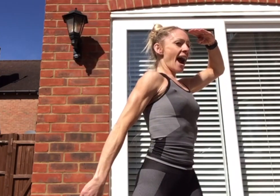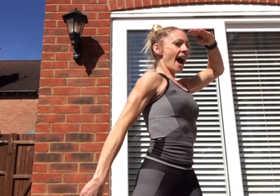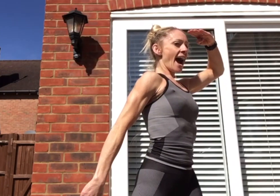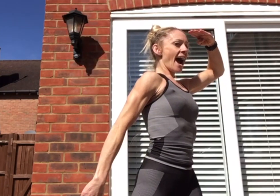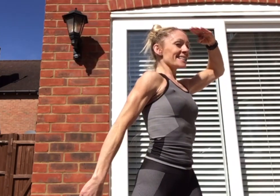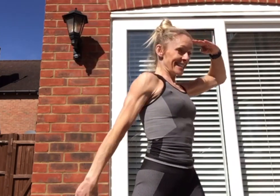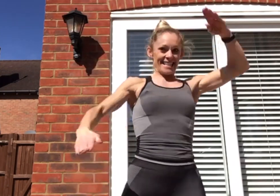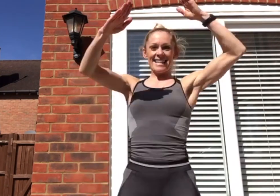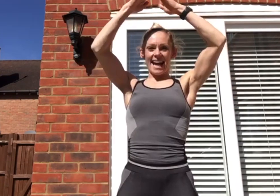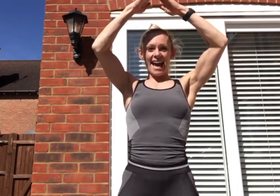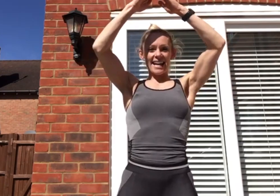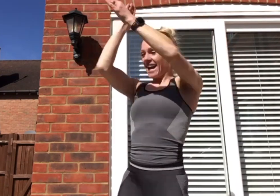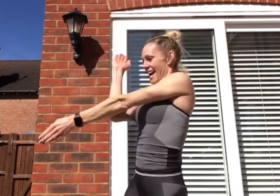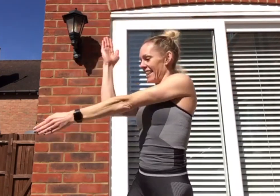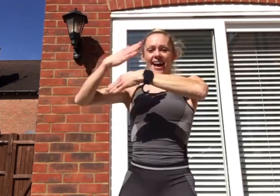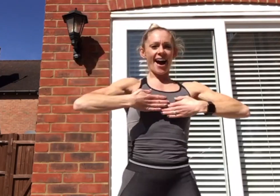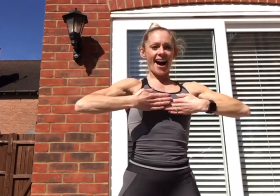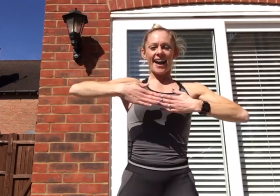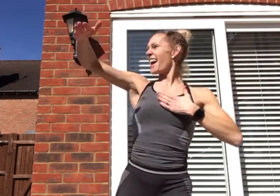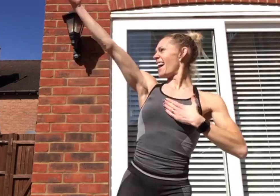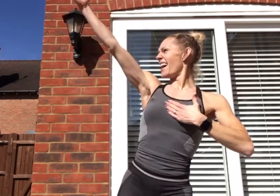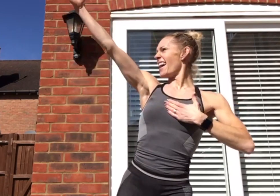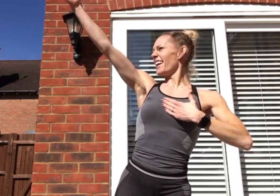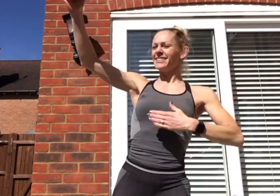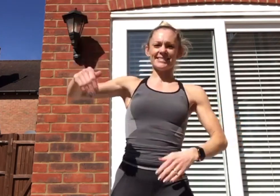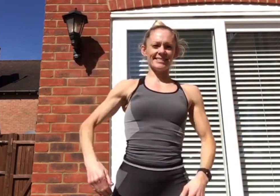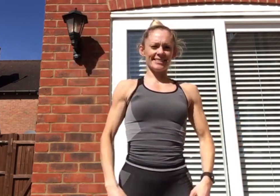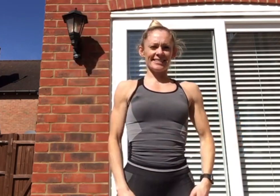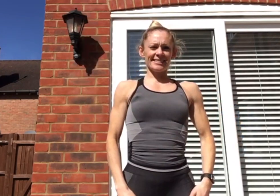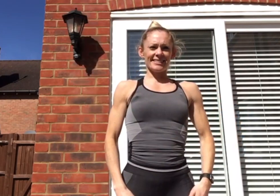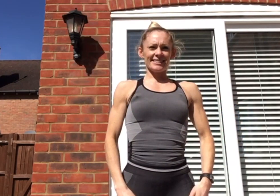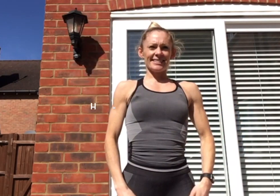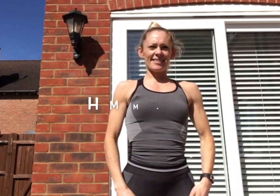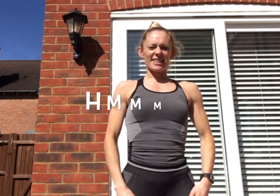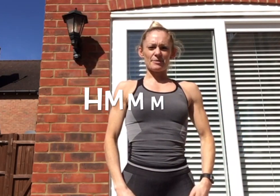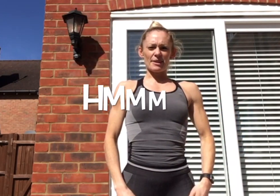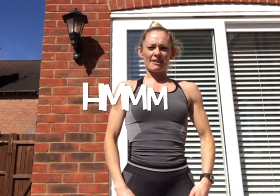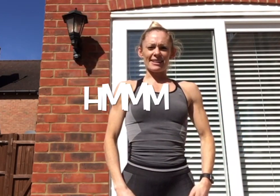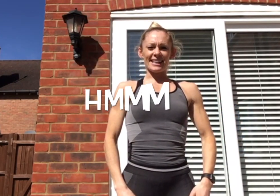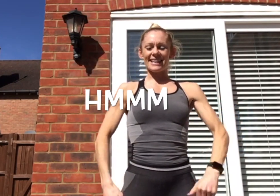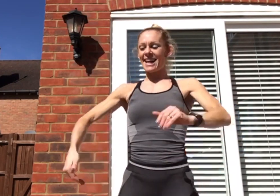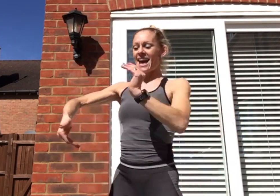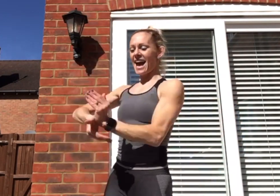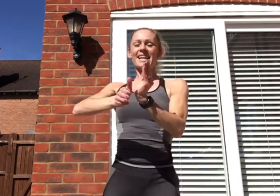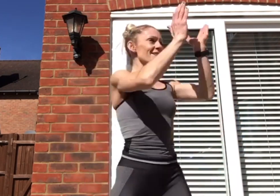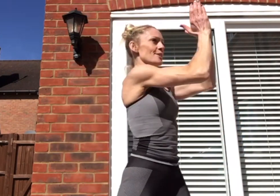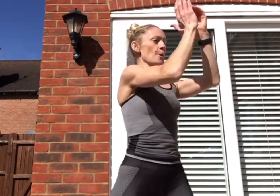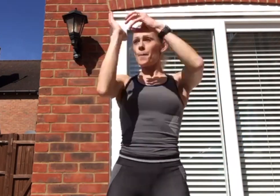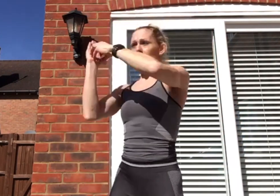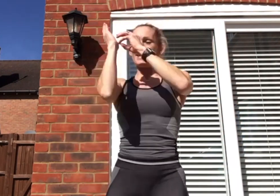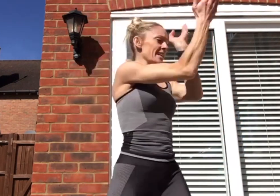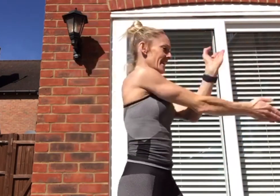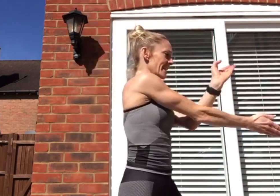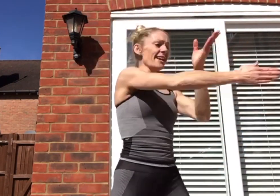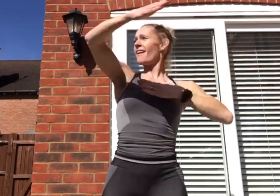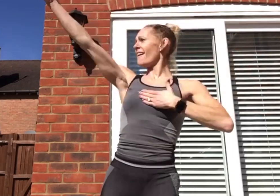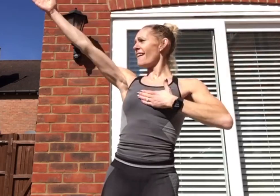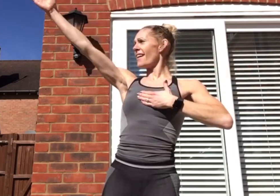C-A-L-I-R. Have I spelled that right? S-U-P-E-R.